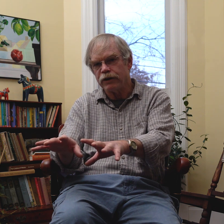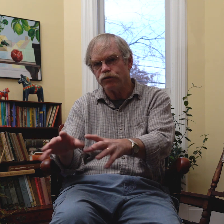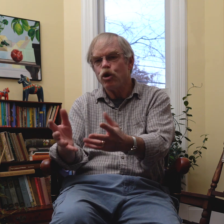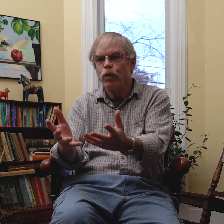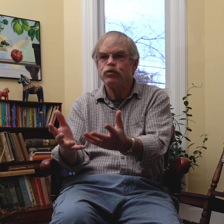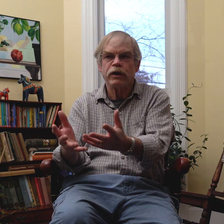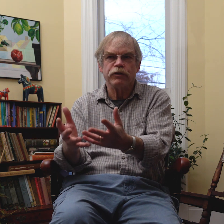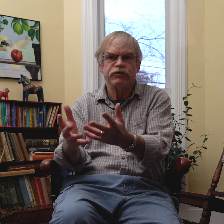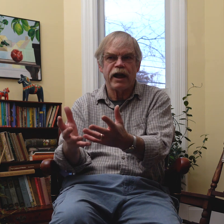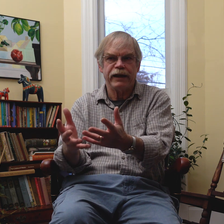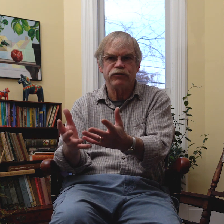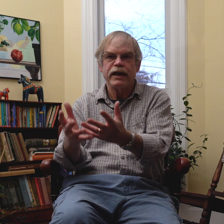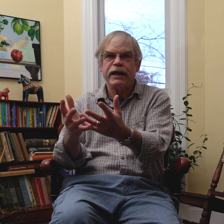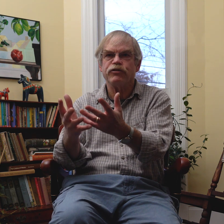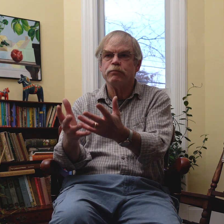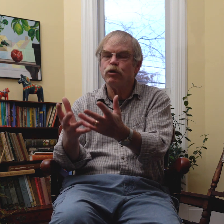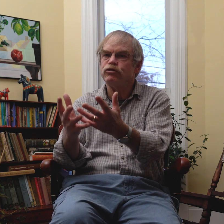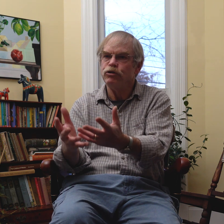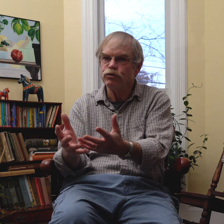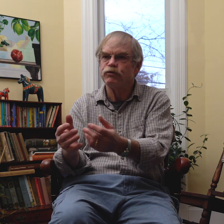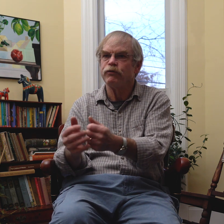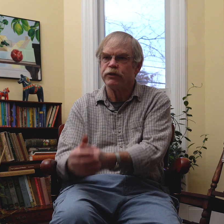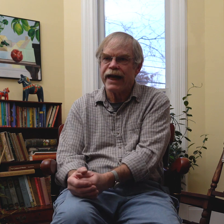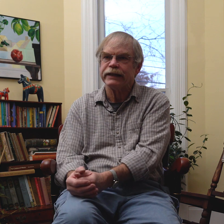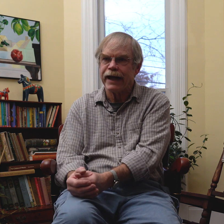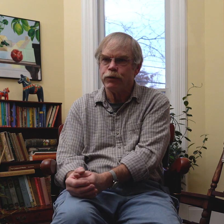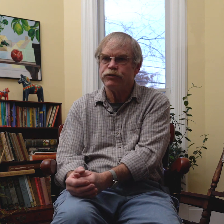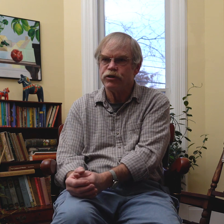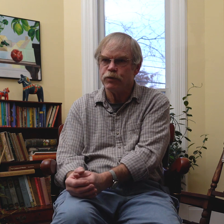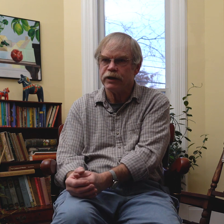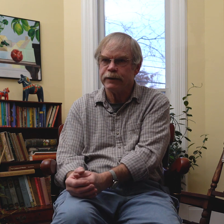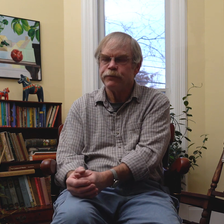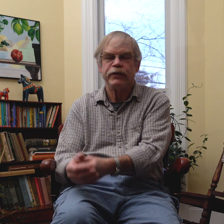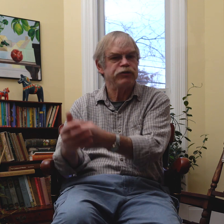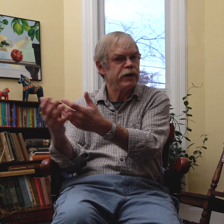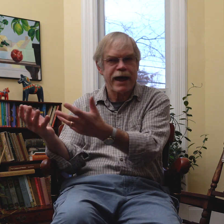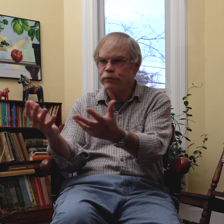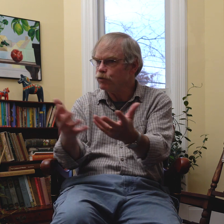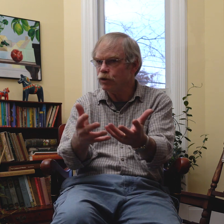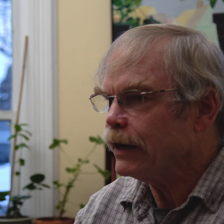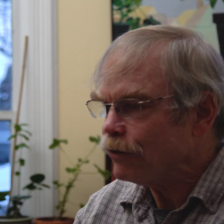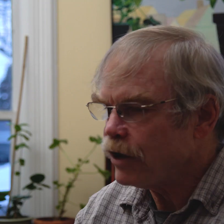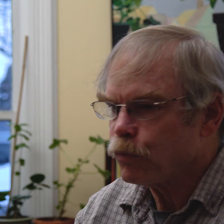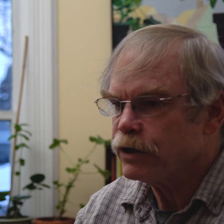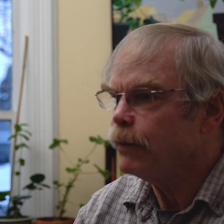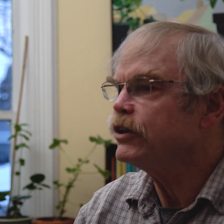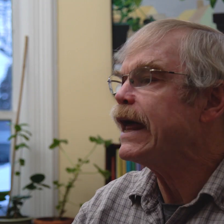is which one of those signs is the most useful for that language community. That's what happens when an outside word comes into